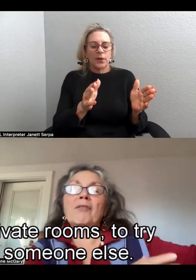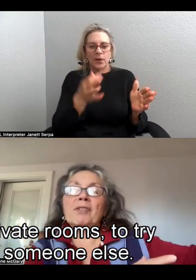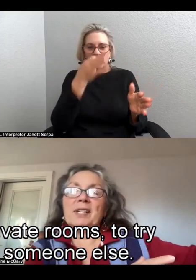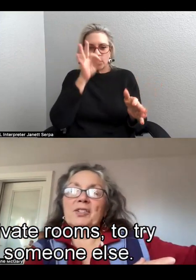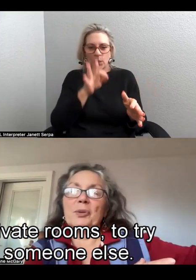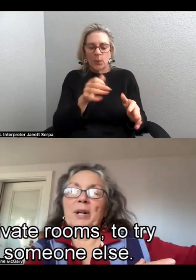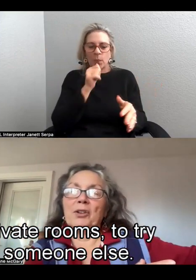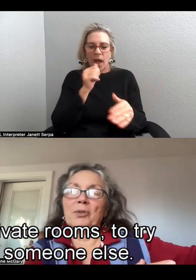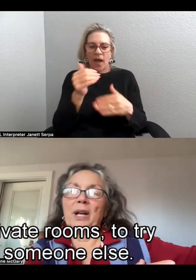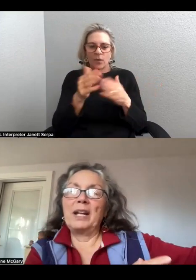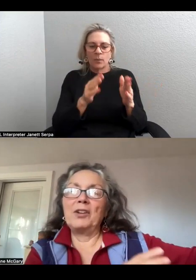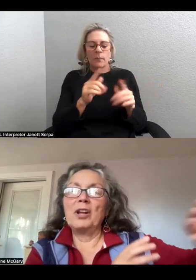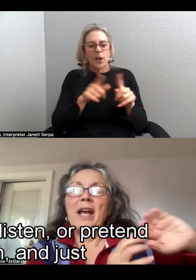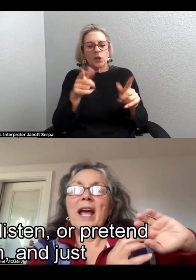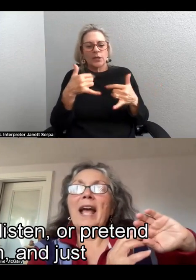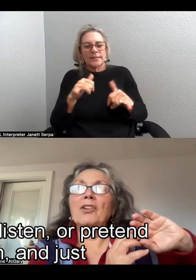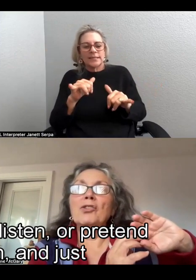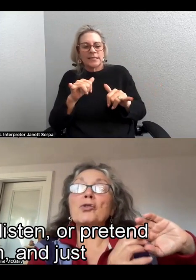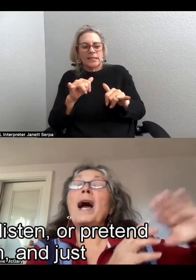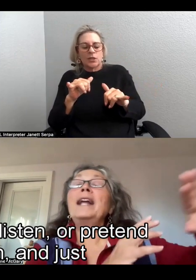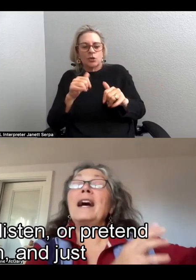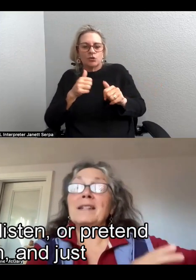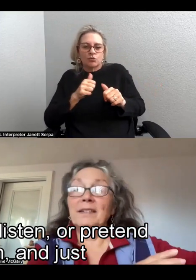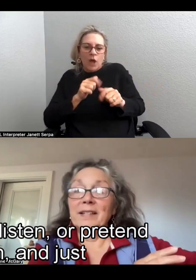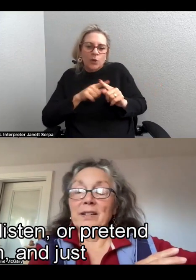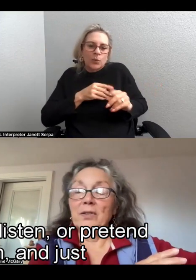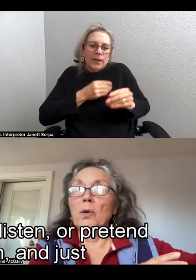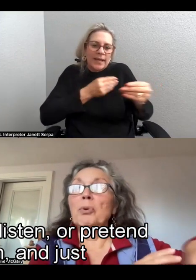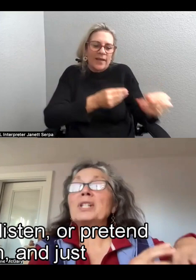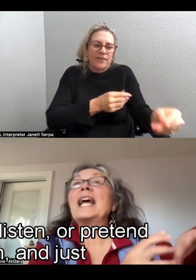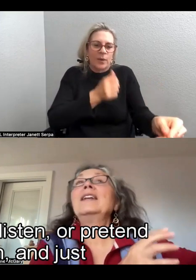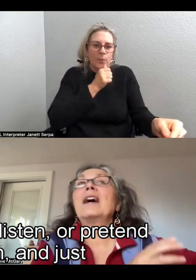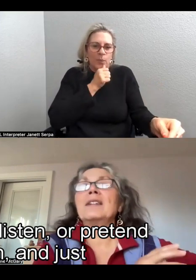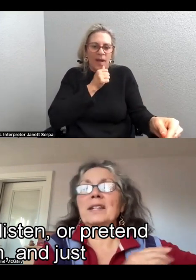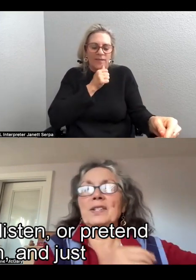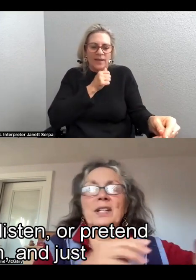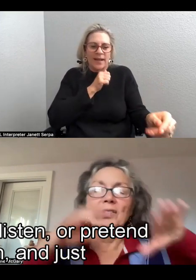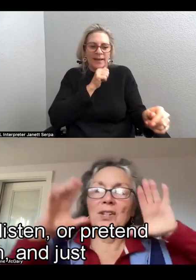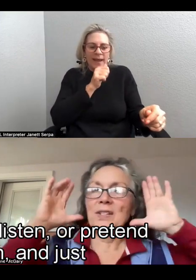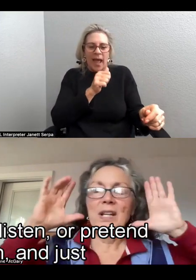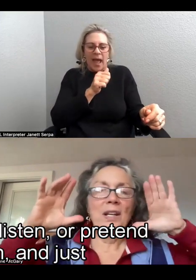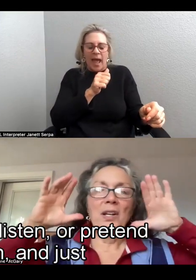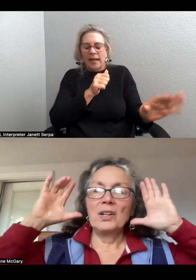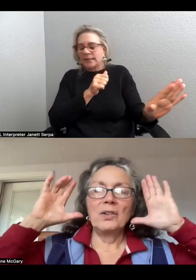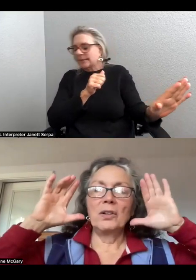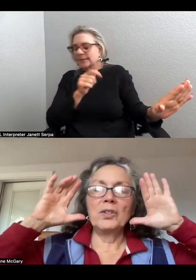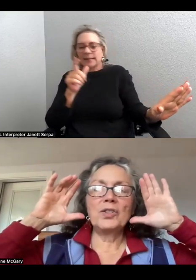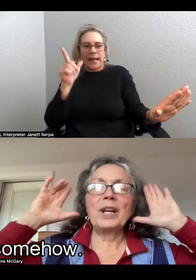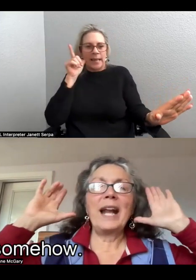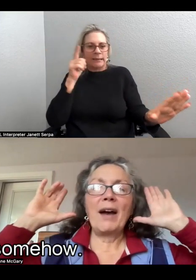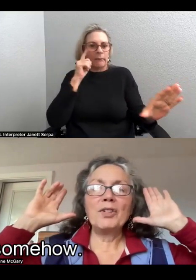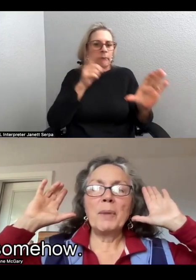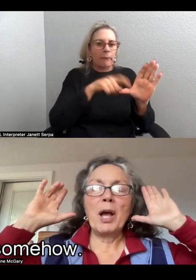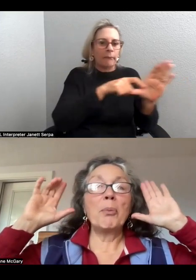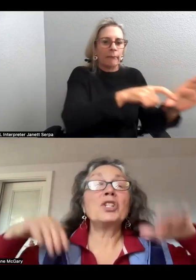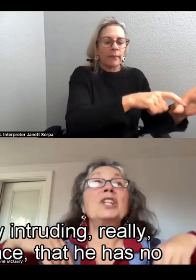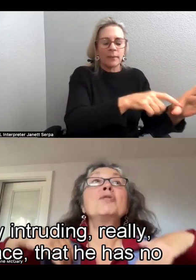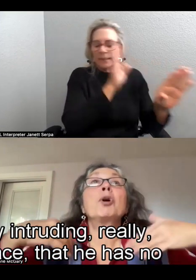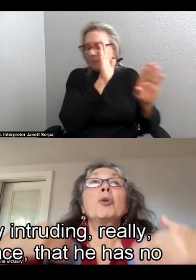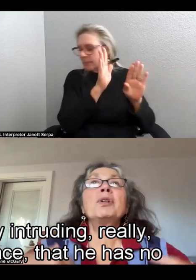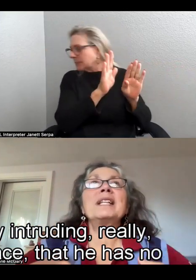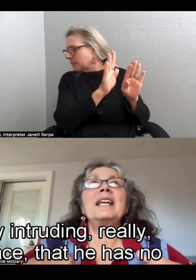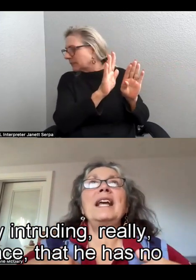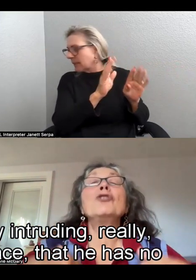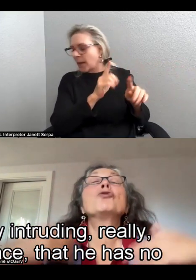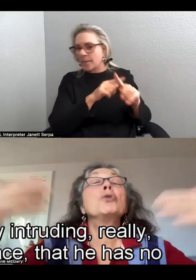give privacy to someone else, right, and try not to listen or pretend not to listen and just shut it out somehow. But